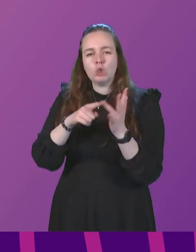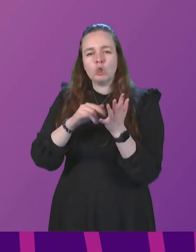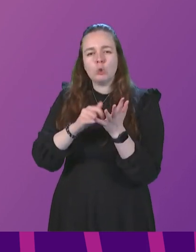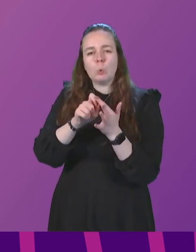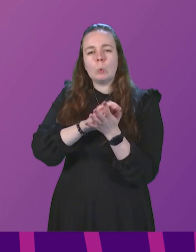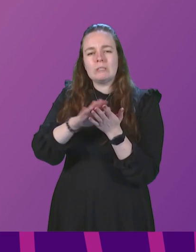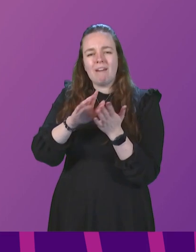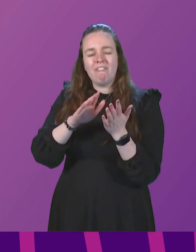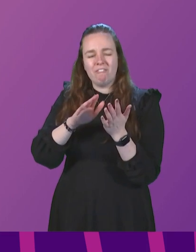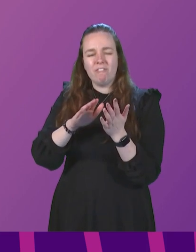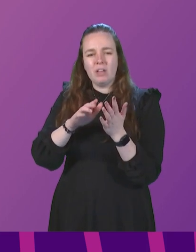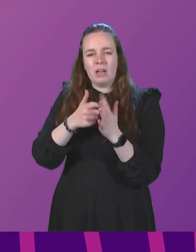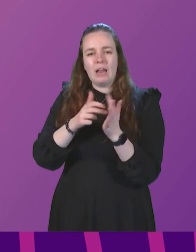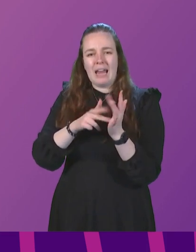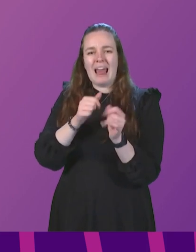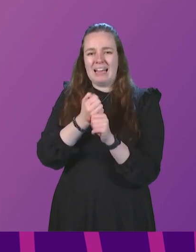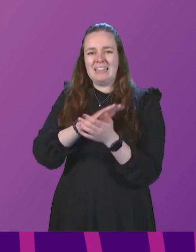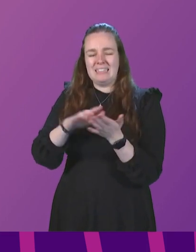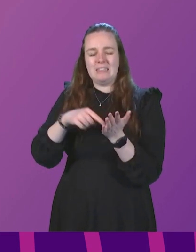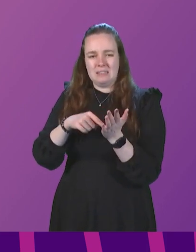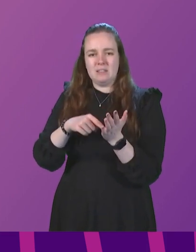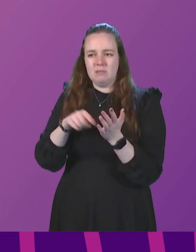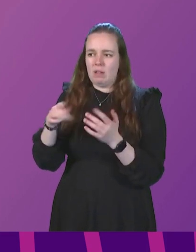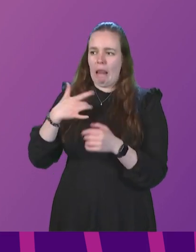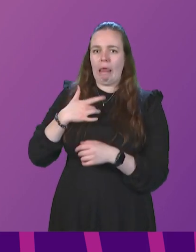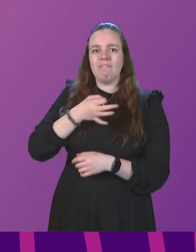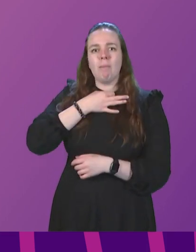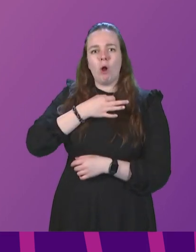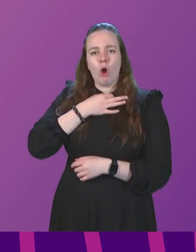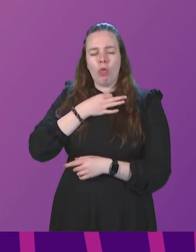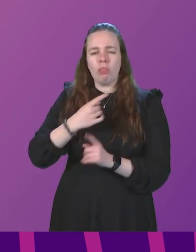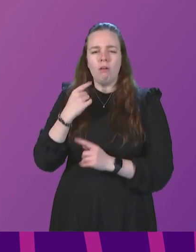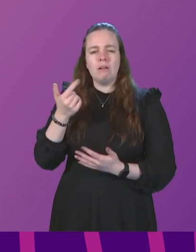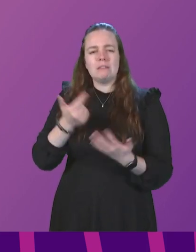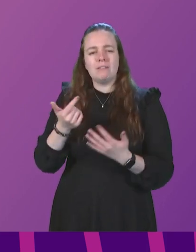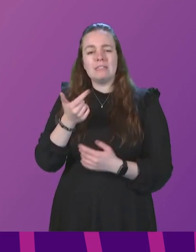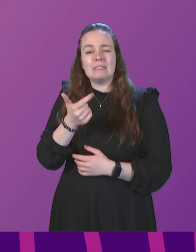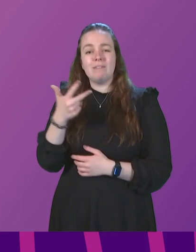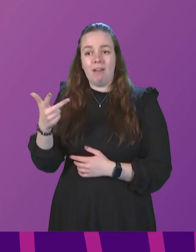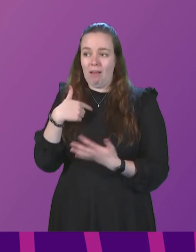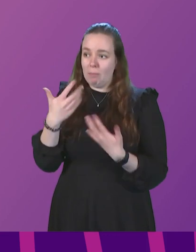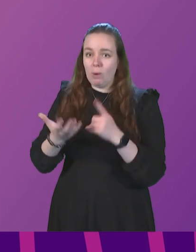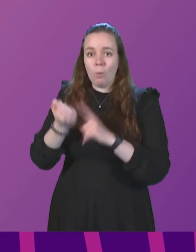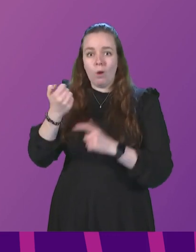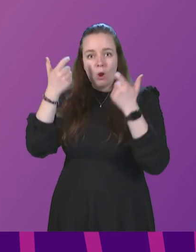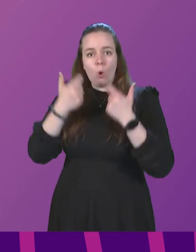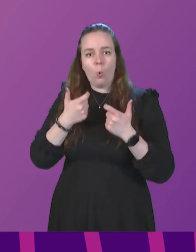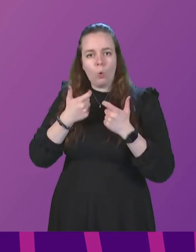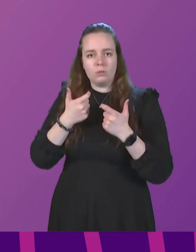black man enslaved and living in Perth, who in 1778 won a court case against his enslaver.